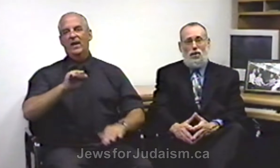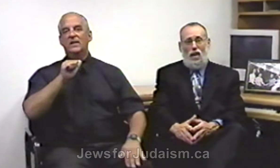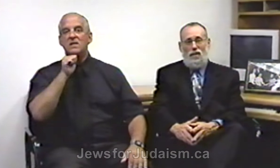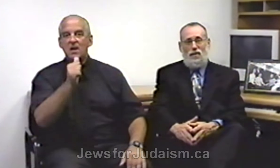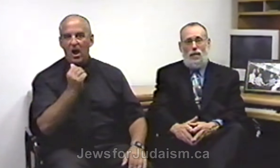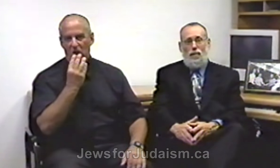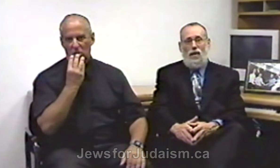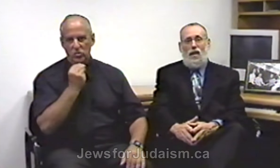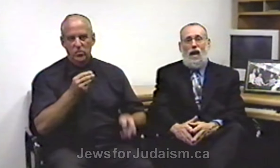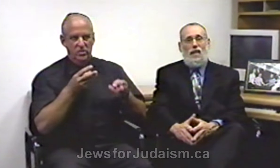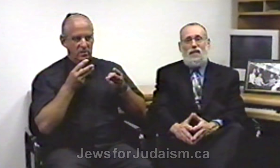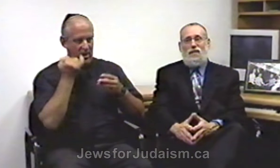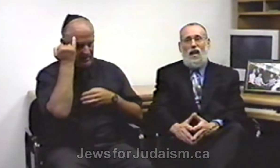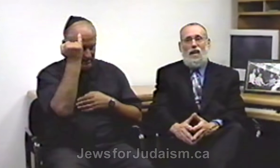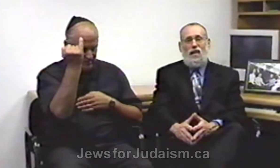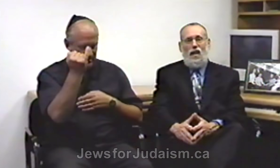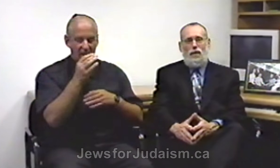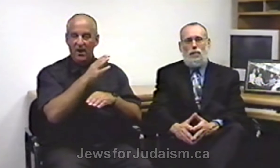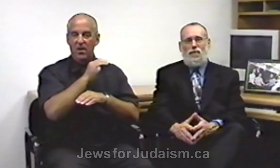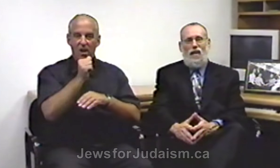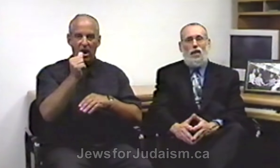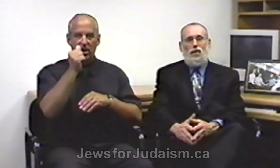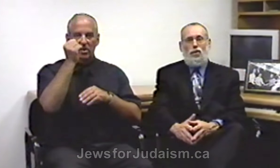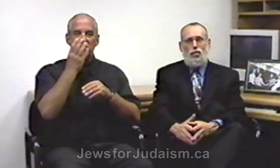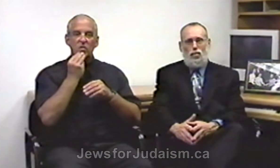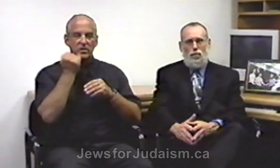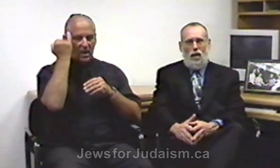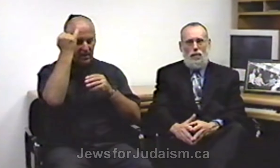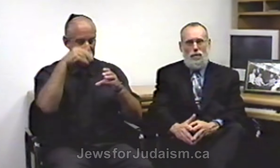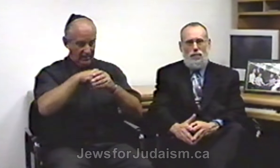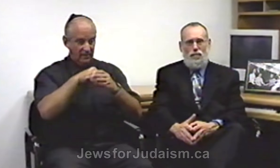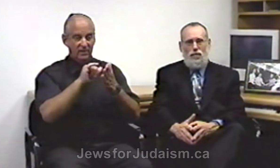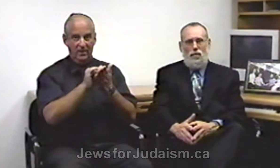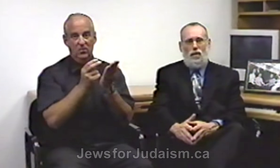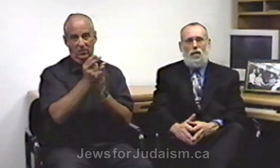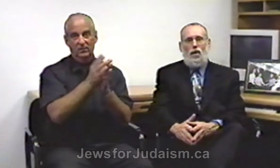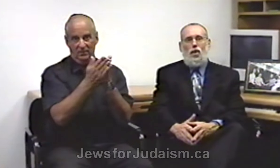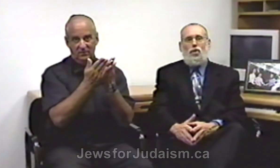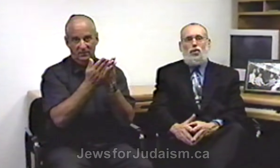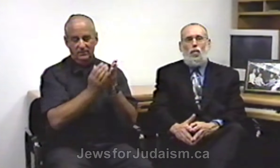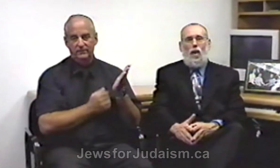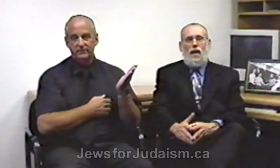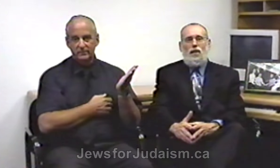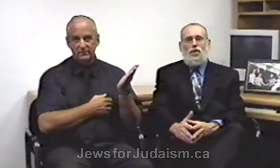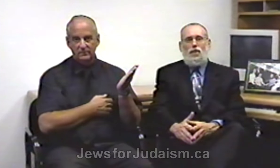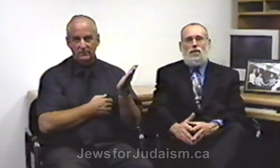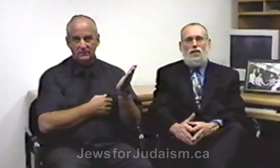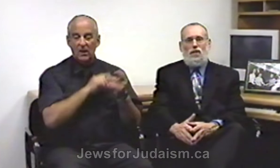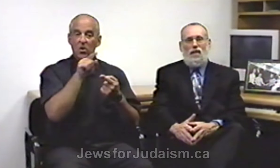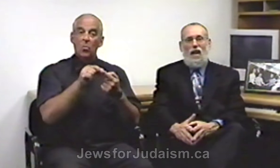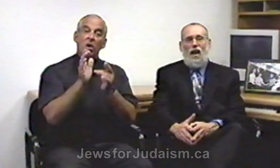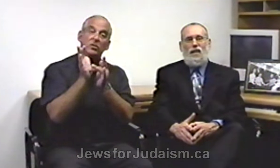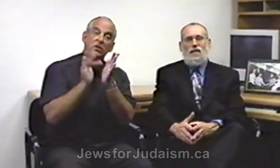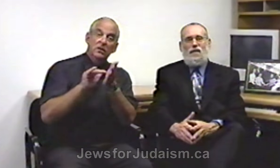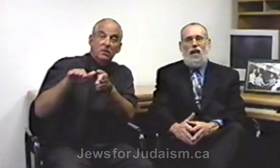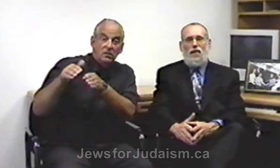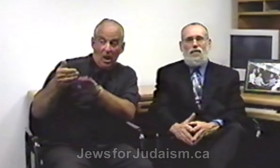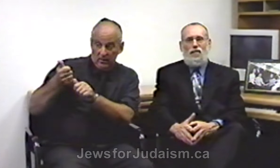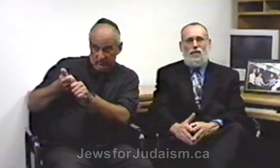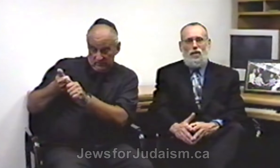concept, and it is not a concept found in the Jewish Bible. So when Jesus died, and did not fulfill